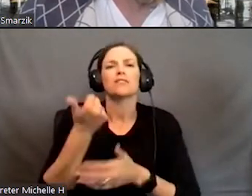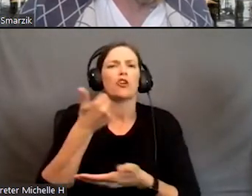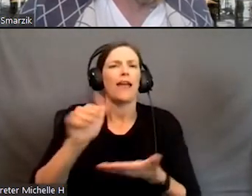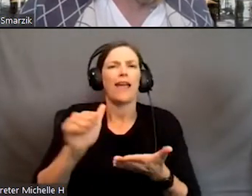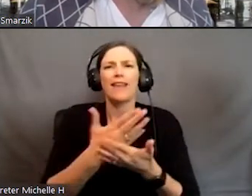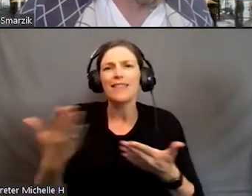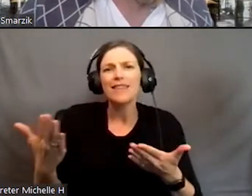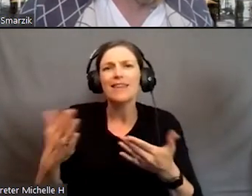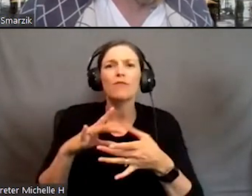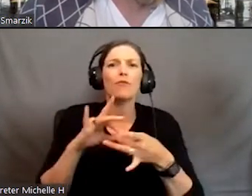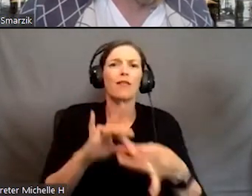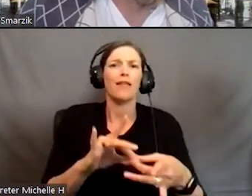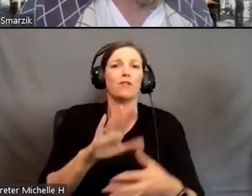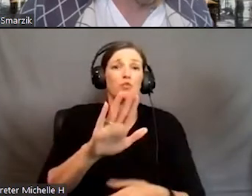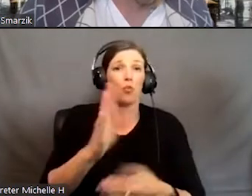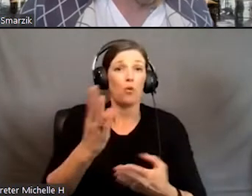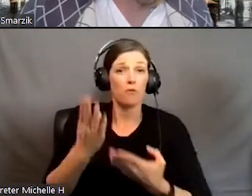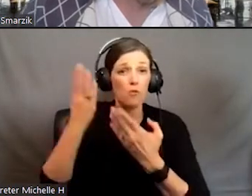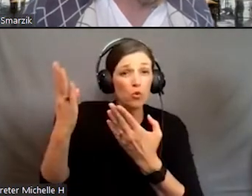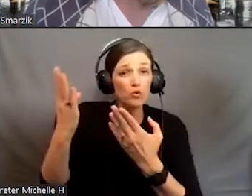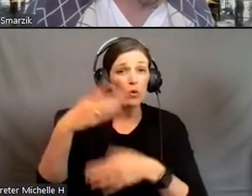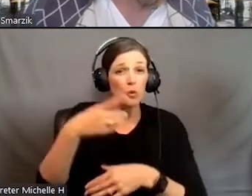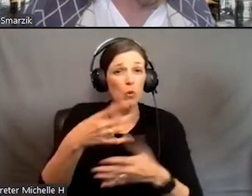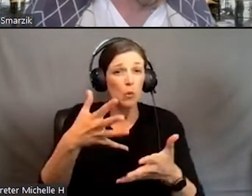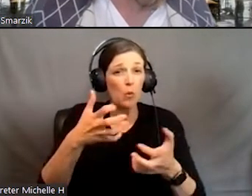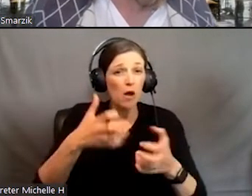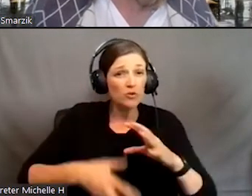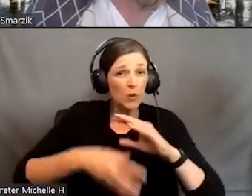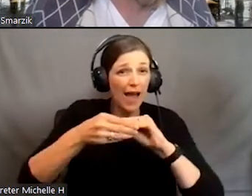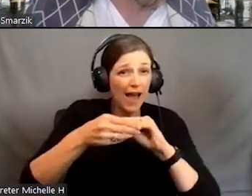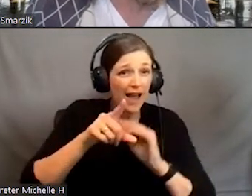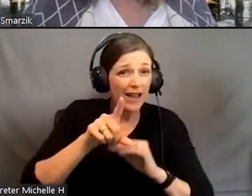regarding your proposal that you'd want to add to that question?